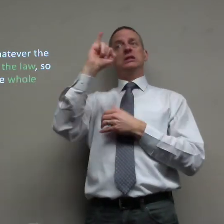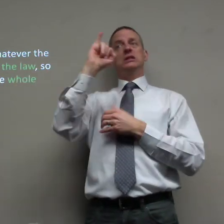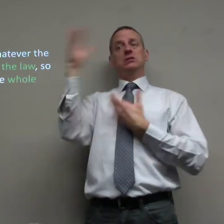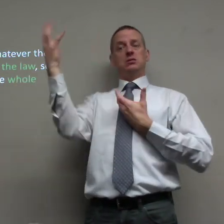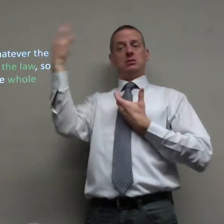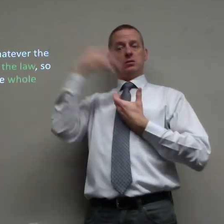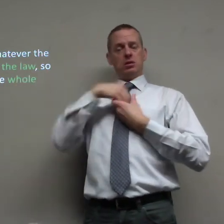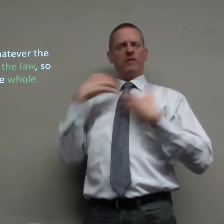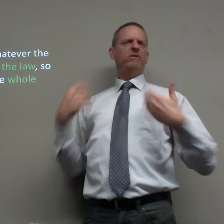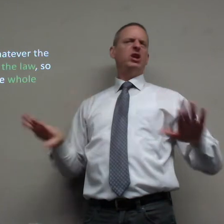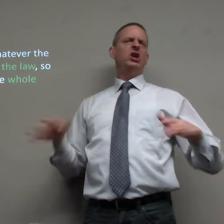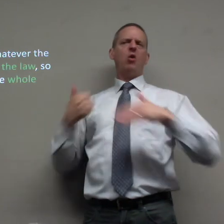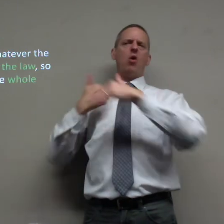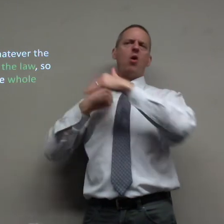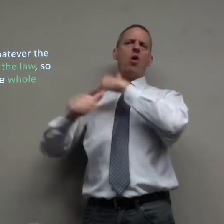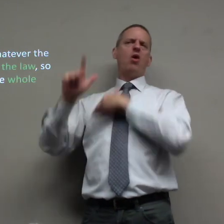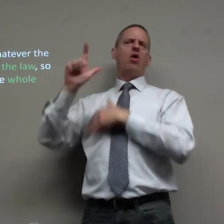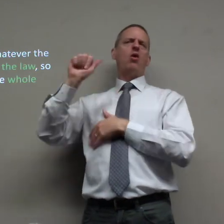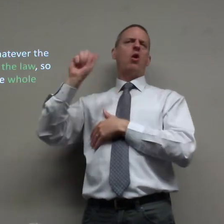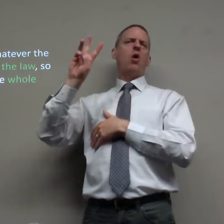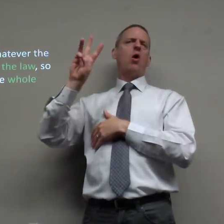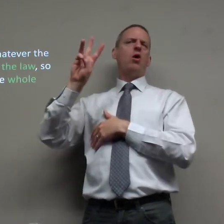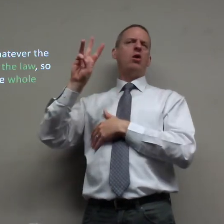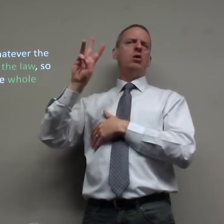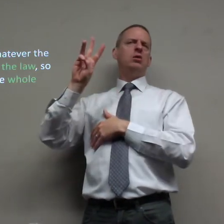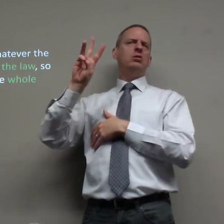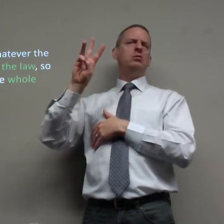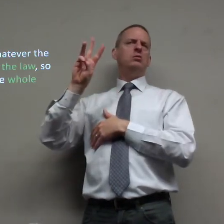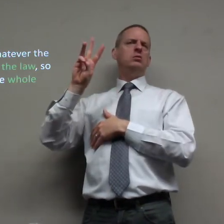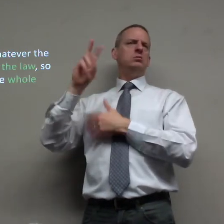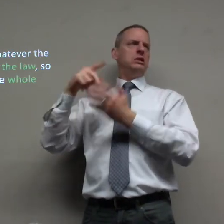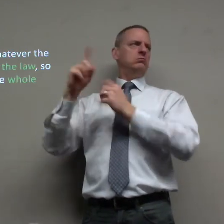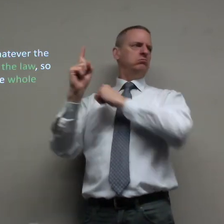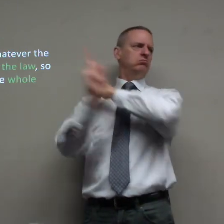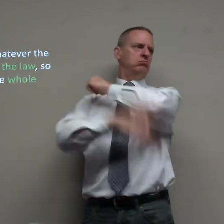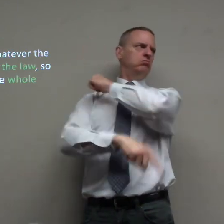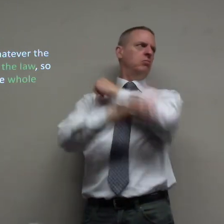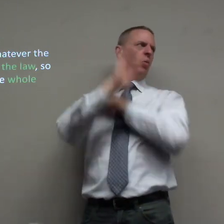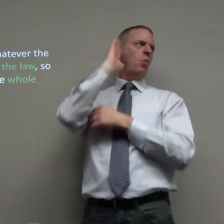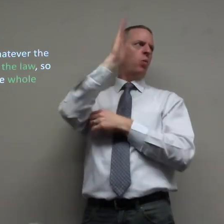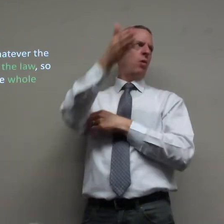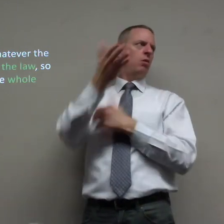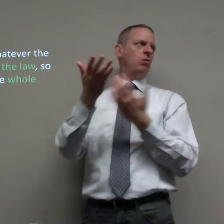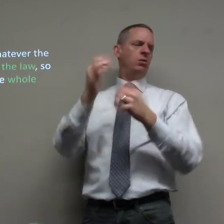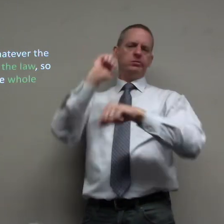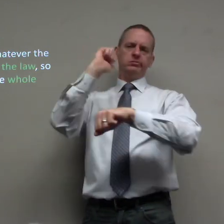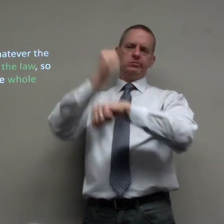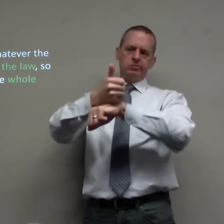means that if sin is a part of us we are already under its law we are being punished under its law